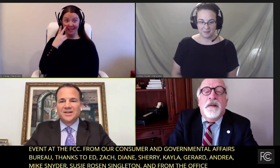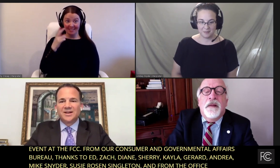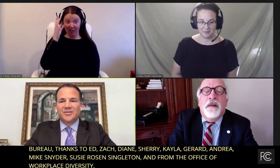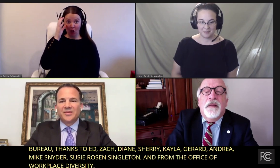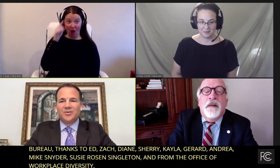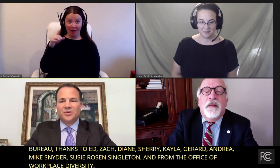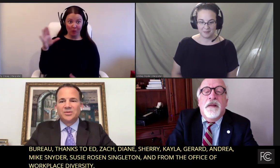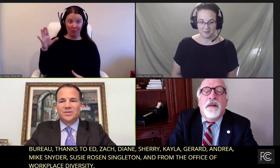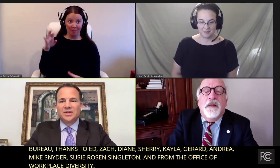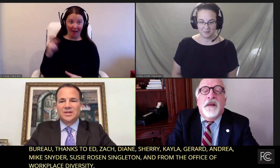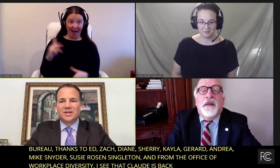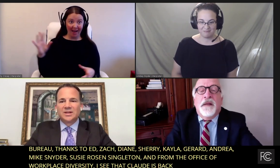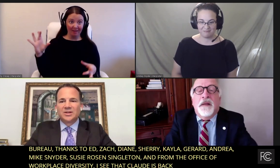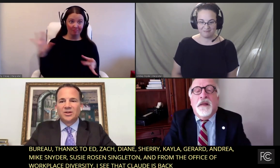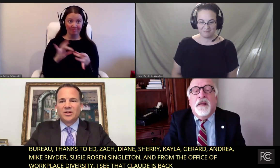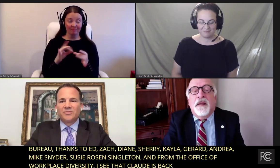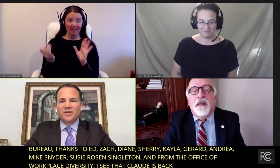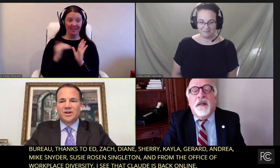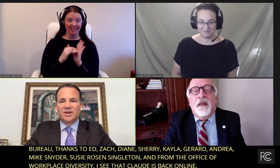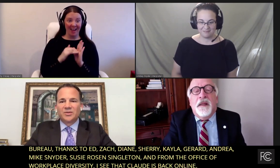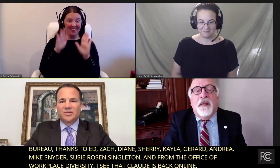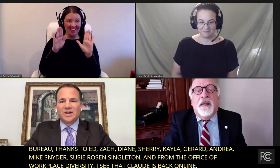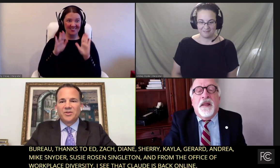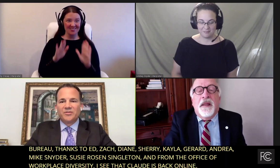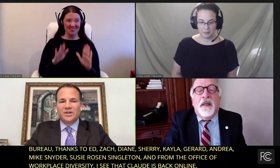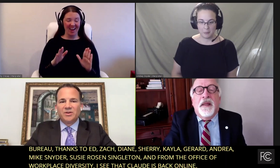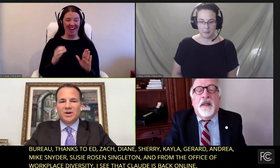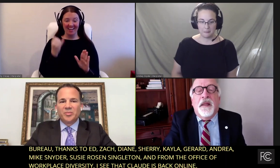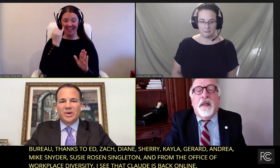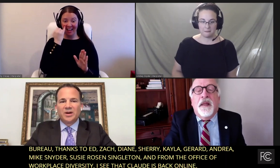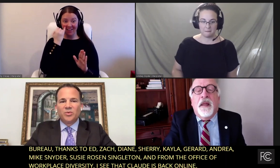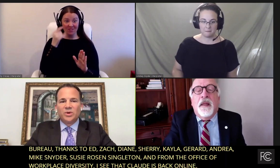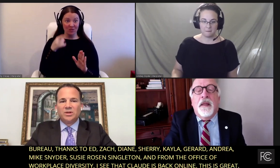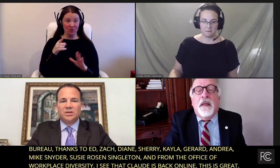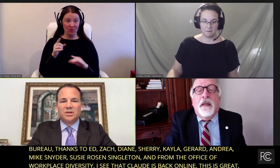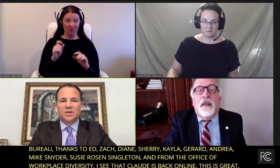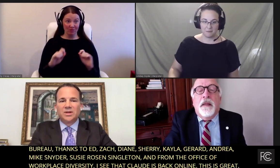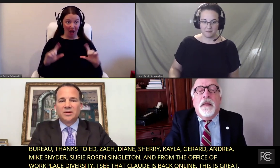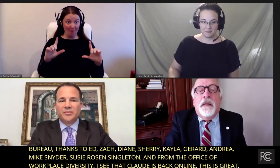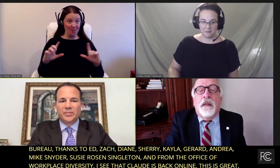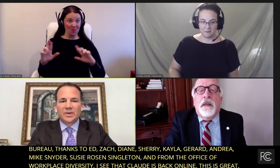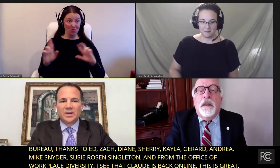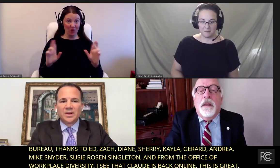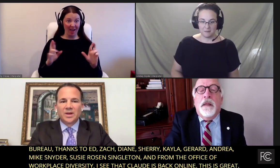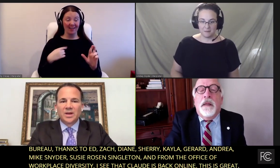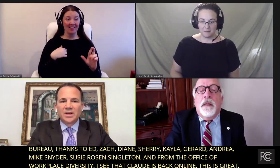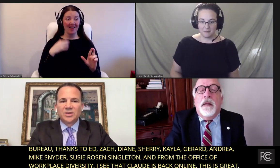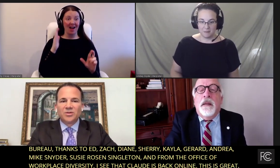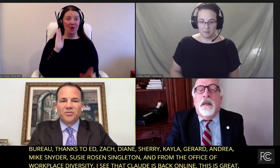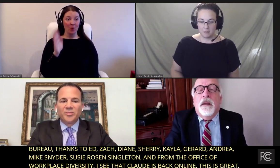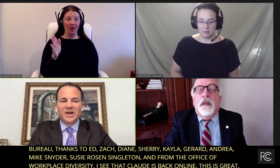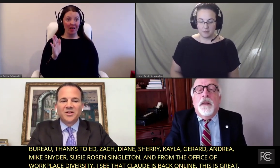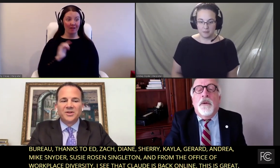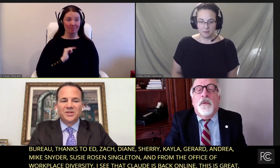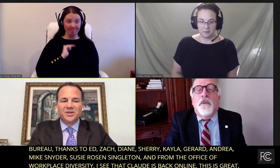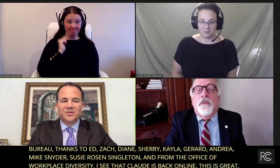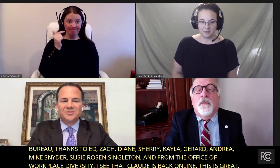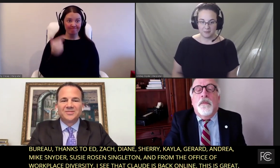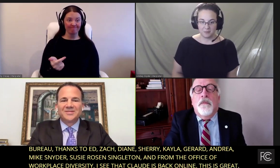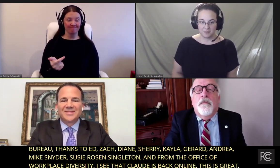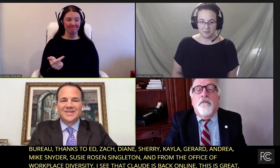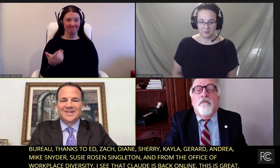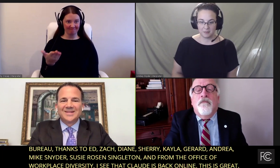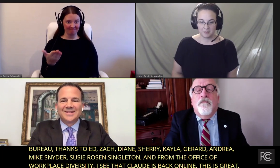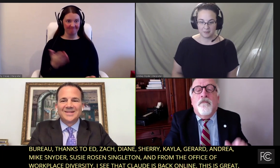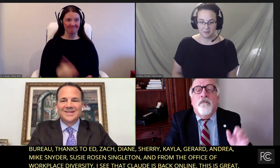great. I will, Claude, if we have your video up, I will turn the floor back over to